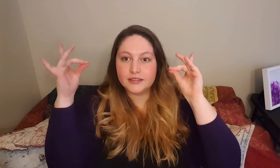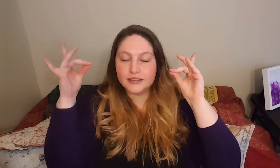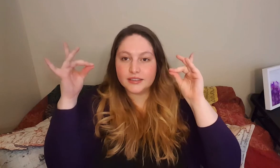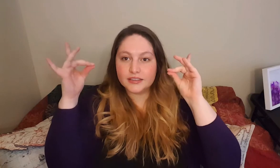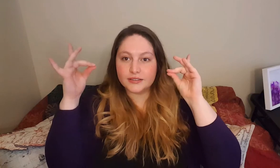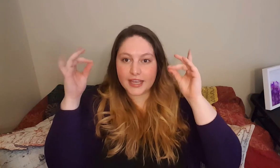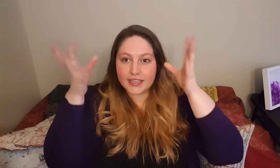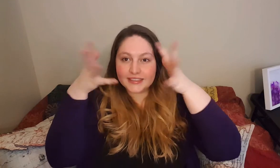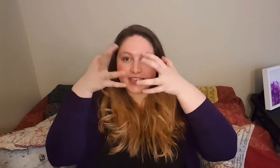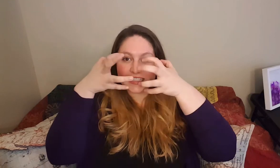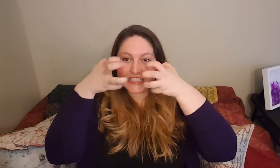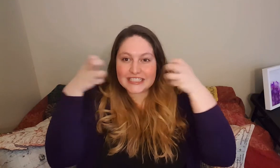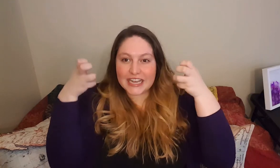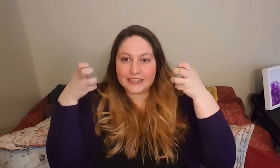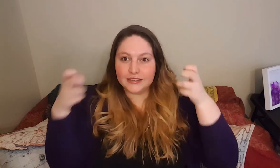So cat and tiger.